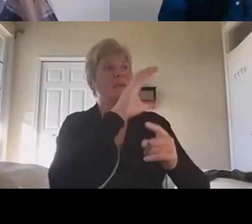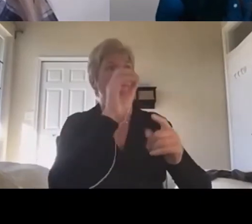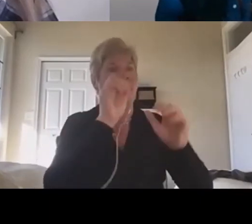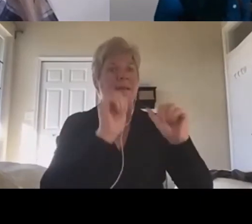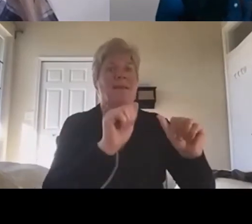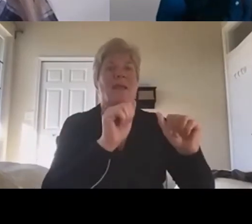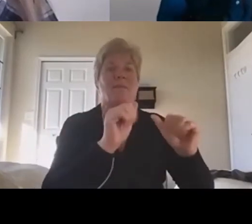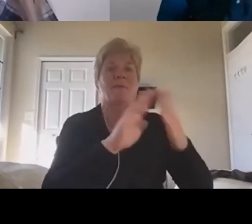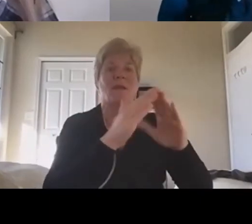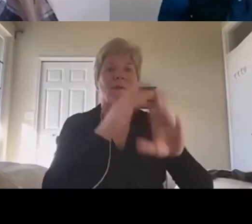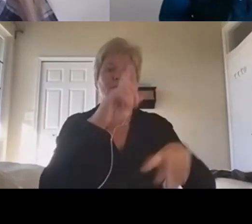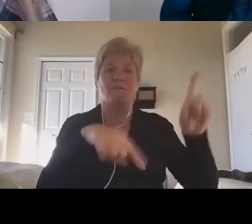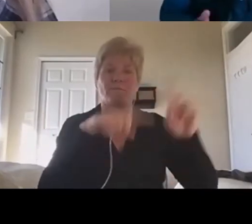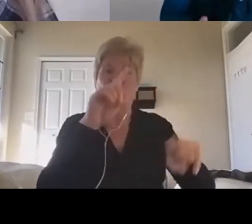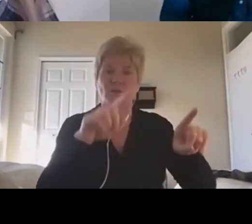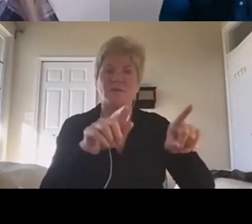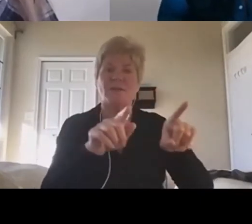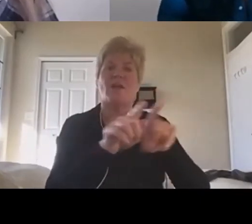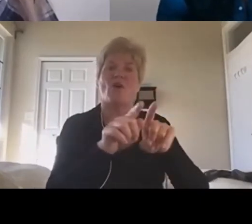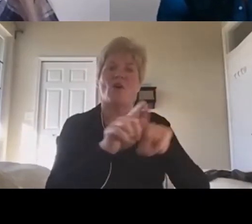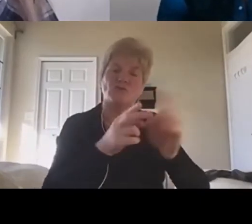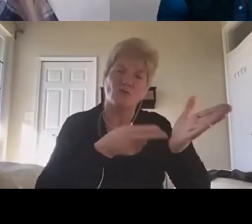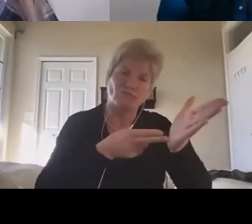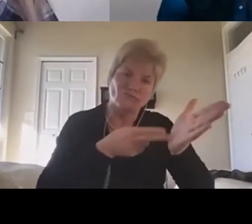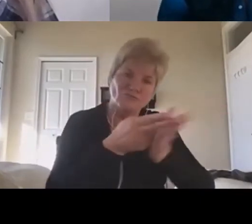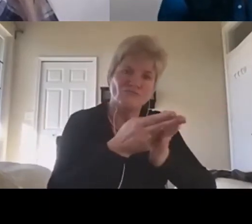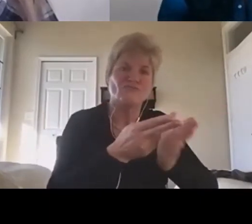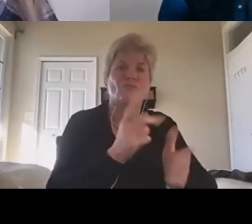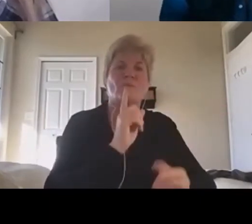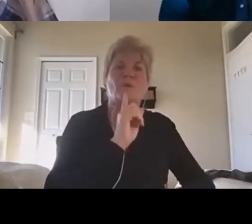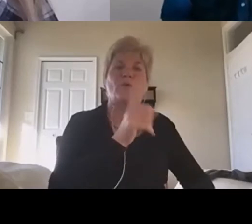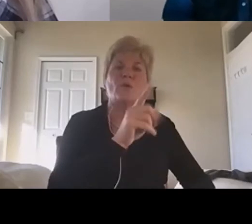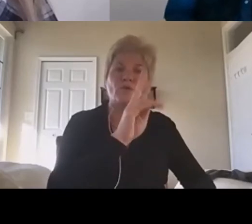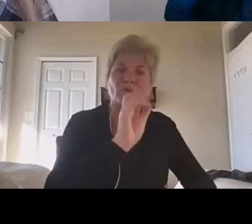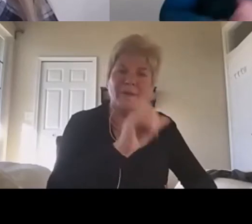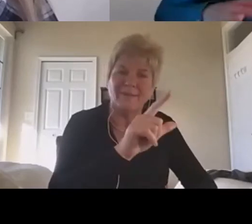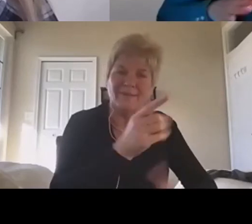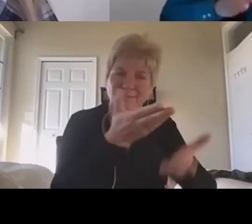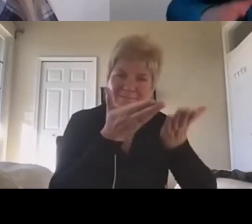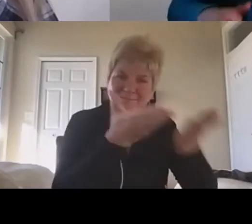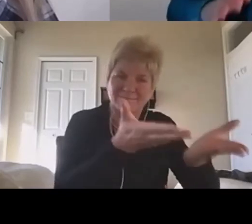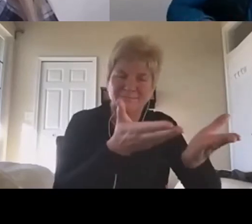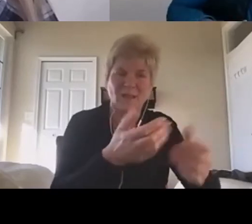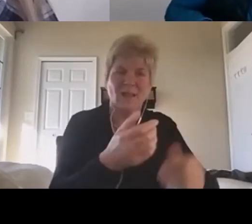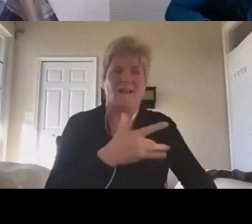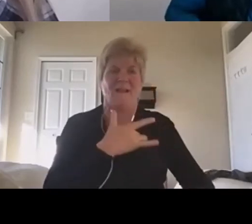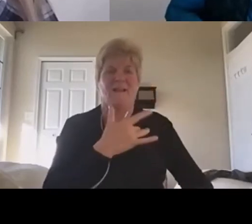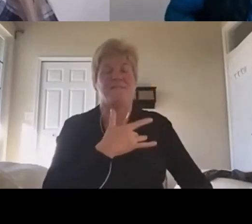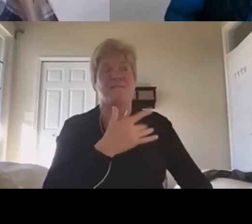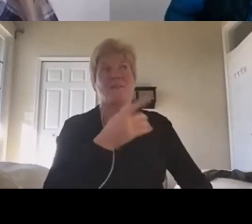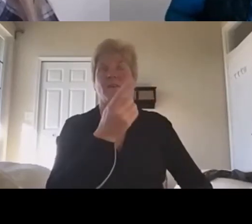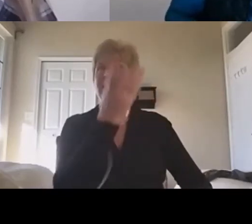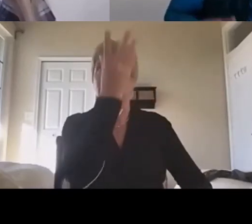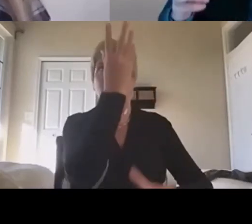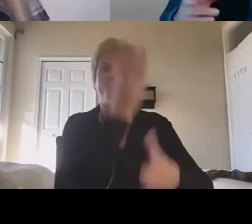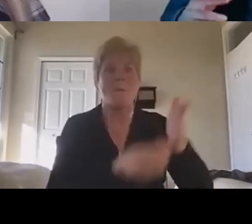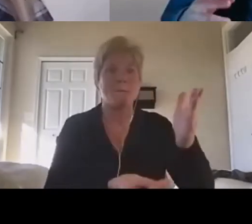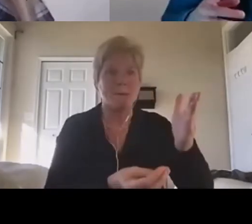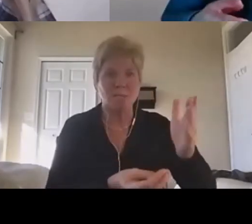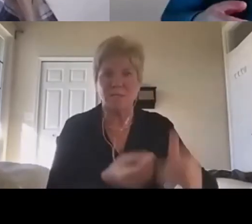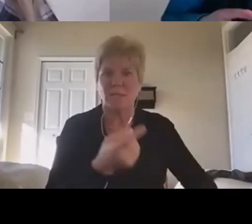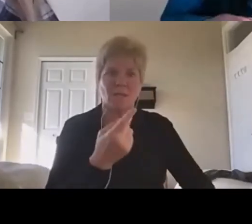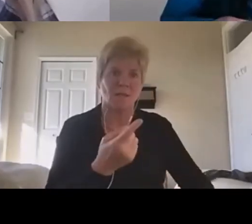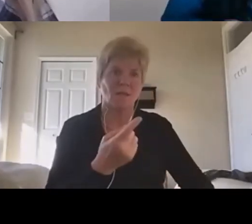as authentic. And the authenticity is what I feel is missing so much in these investments of